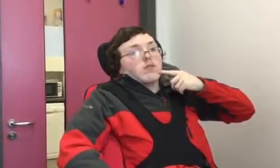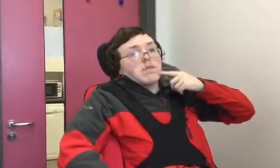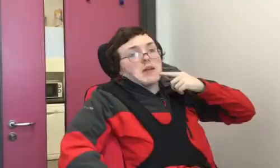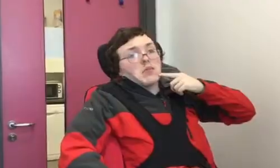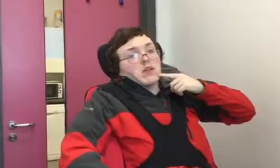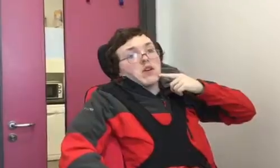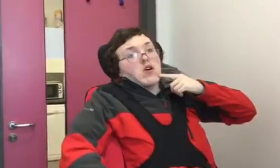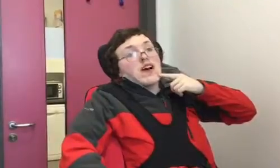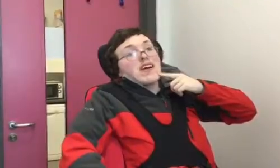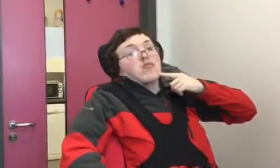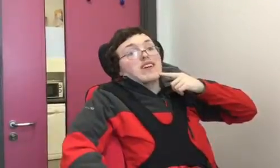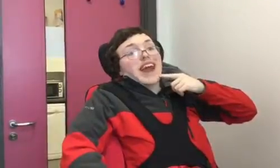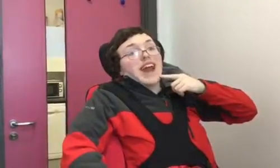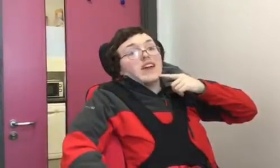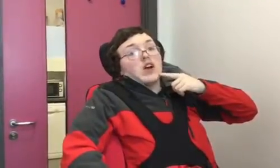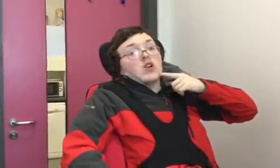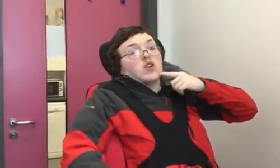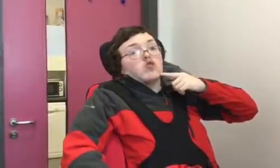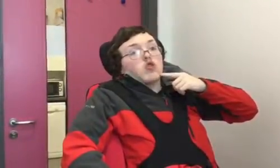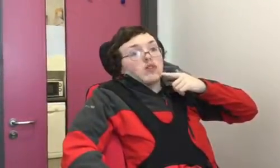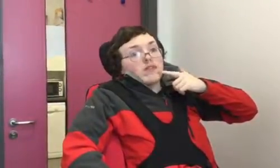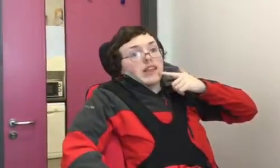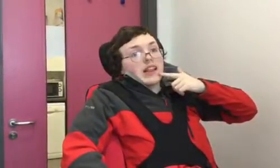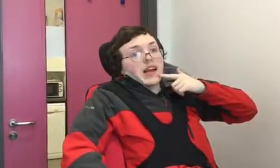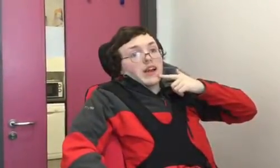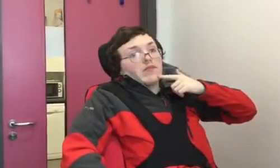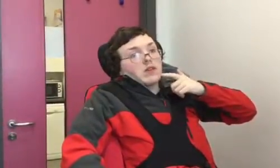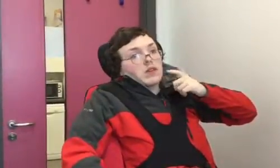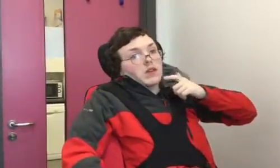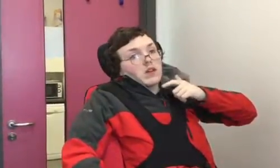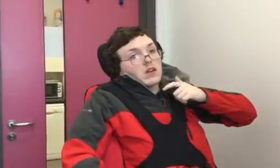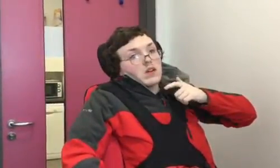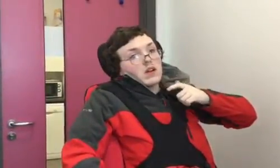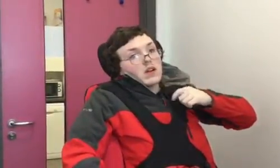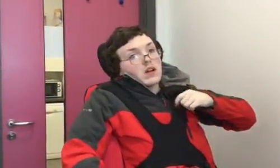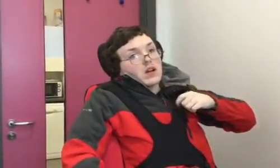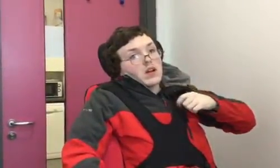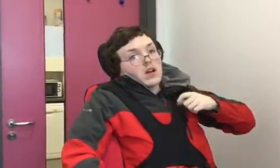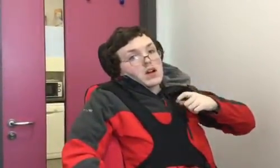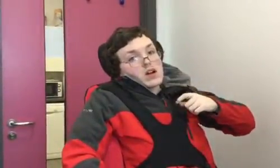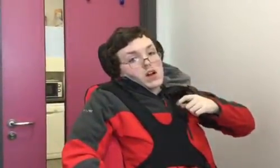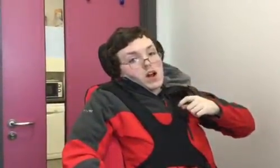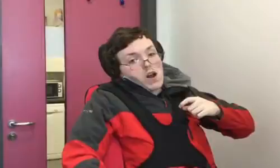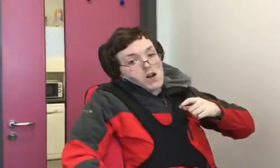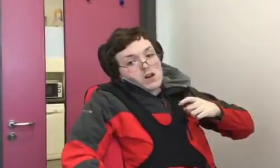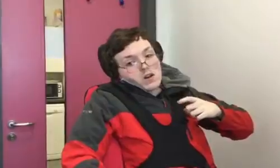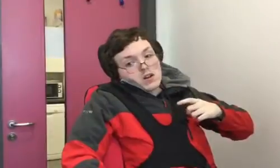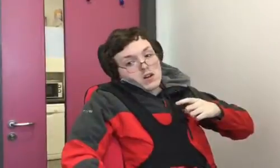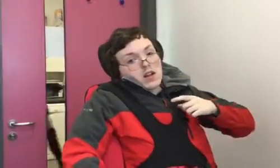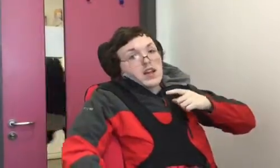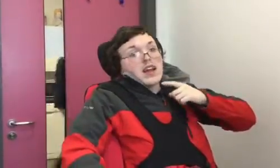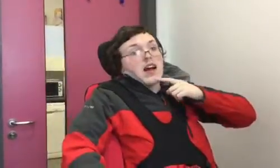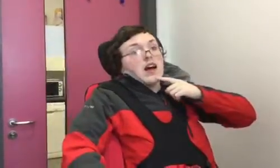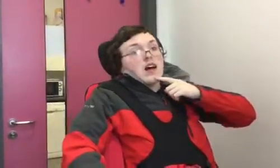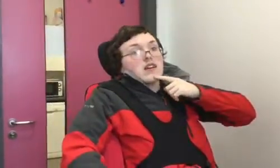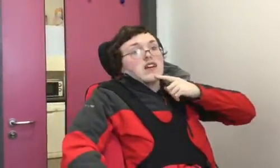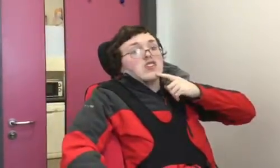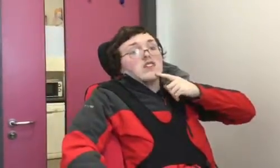of people regain control of their life. And you've already learnt some languages, is that right? Yeah, Russian.